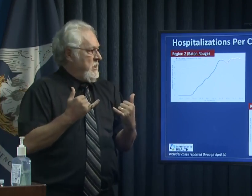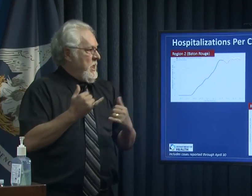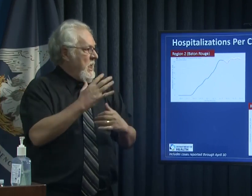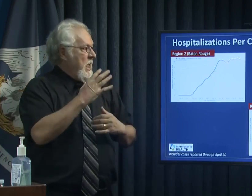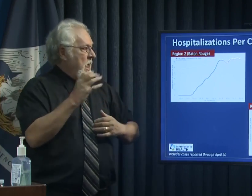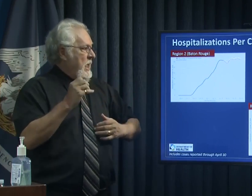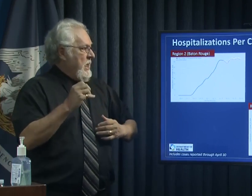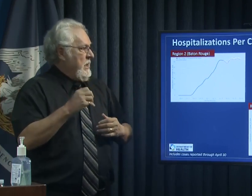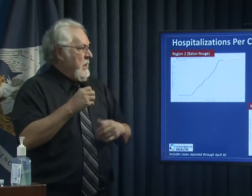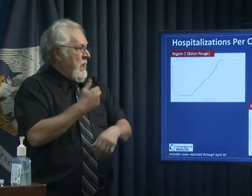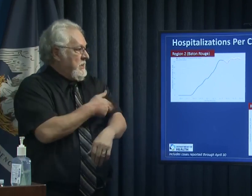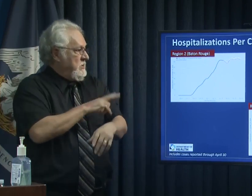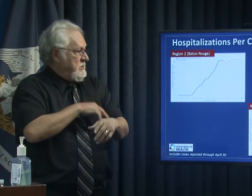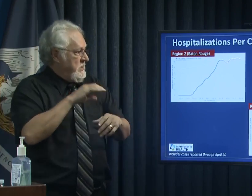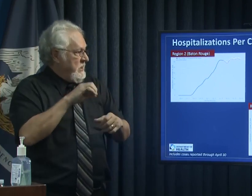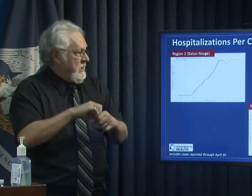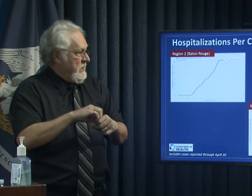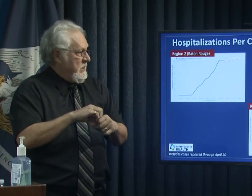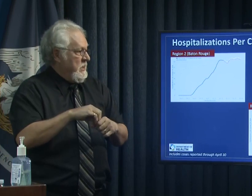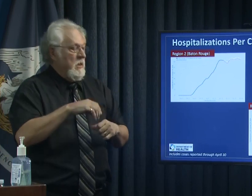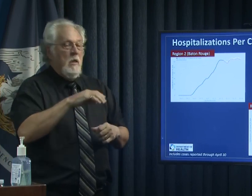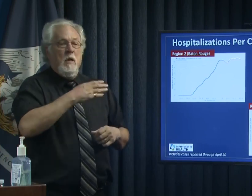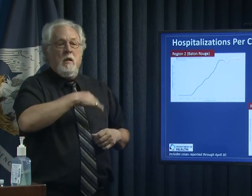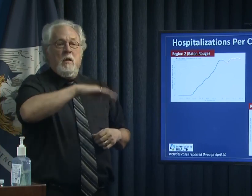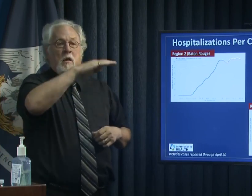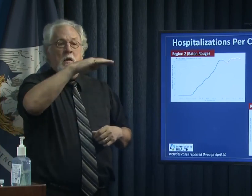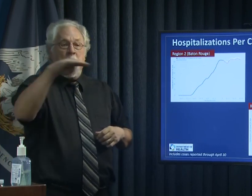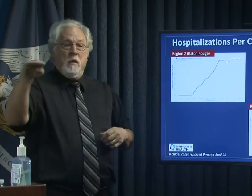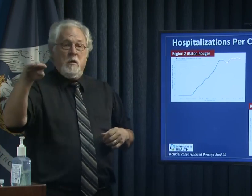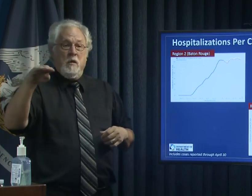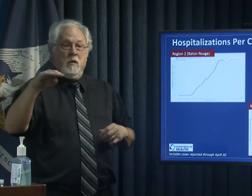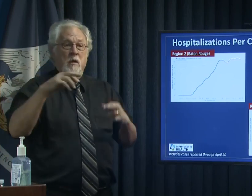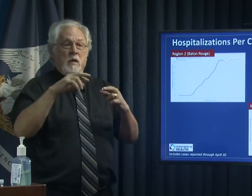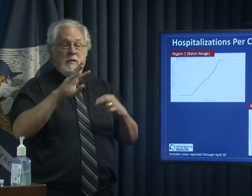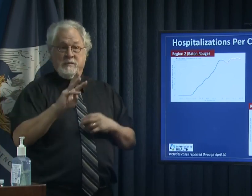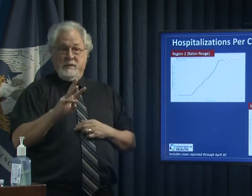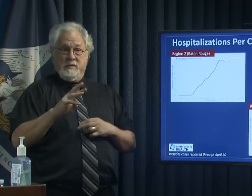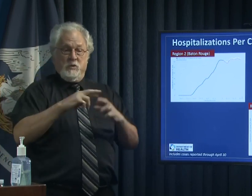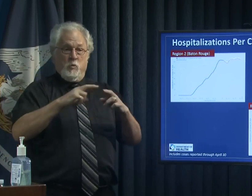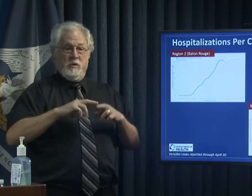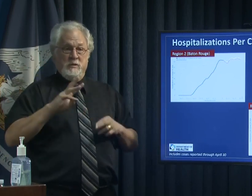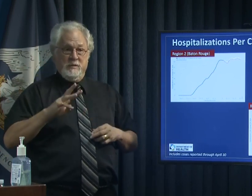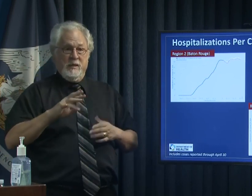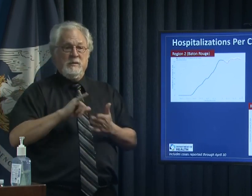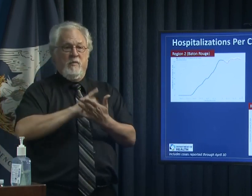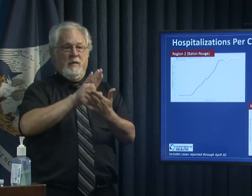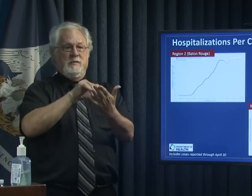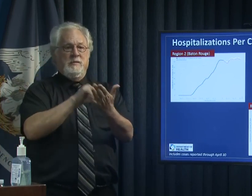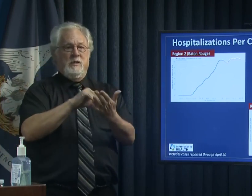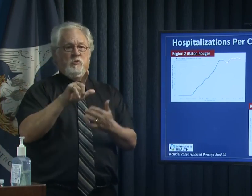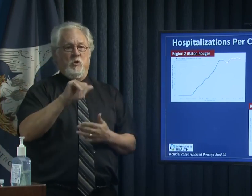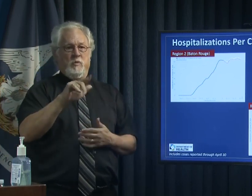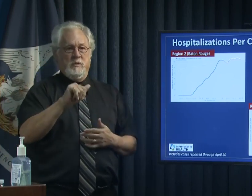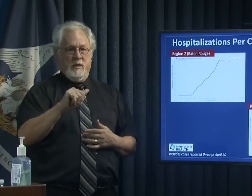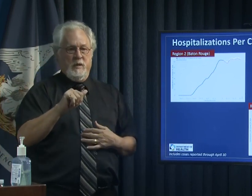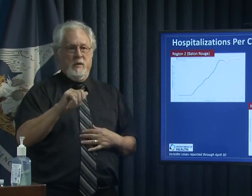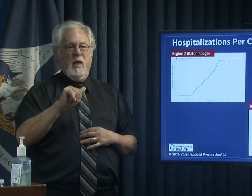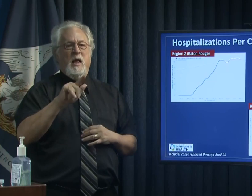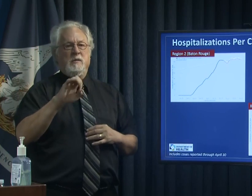and uh hospitalizations uh plateauing in the region uh six area which is in central louisiana